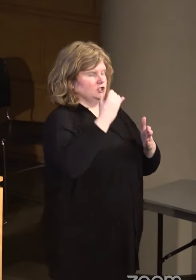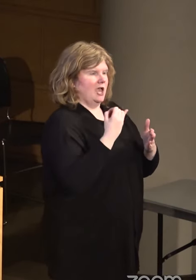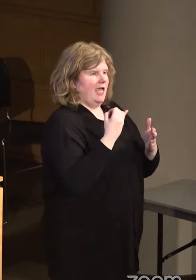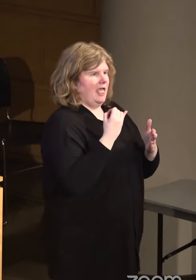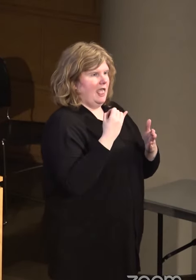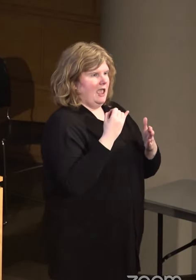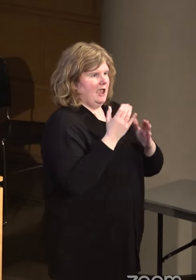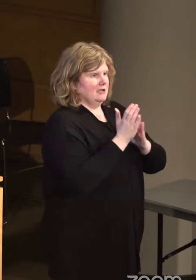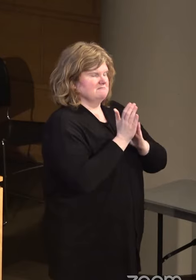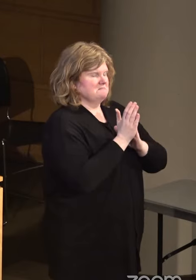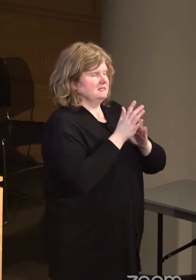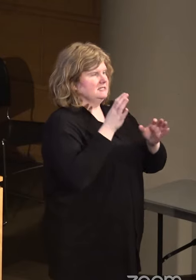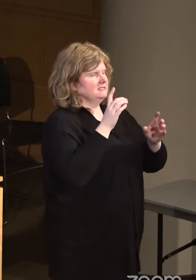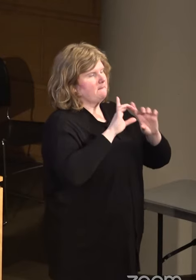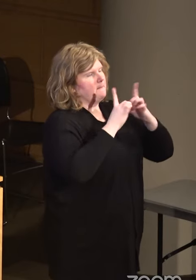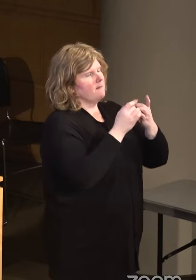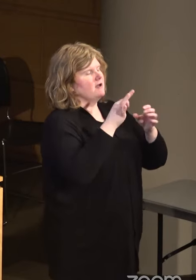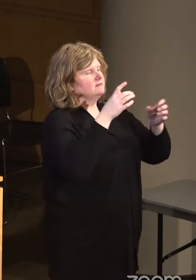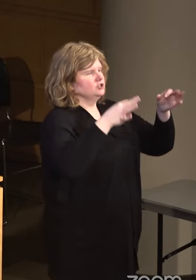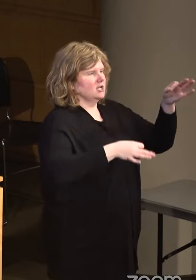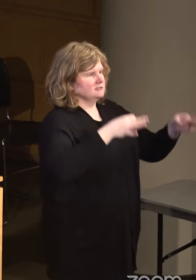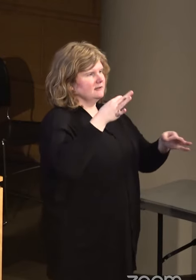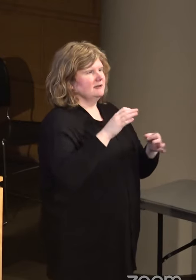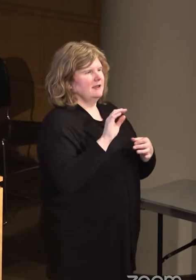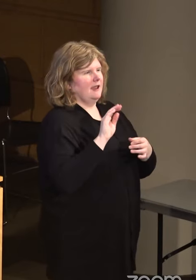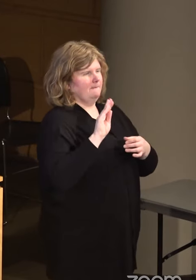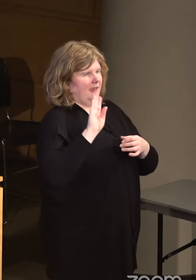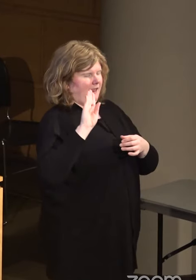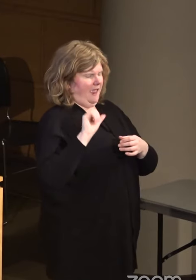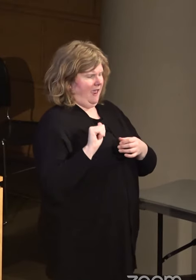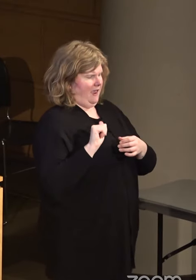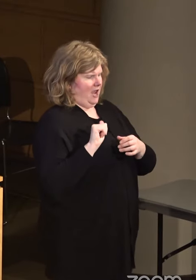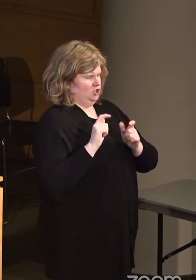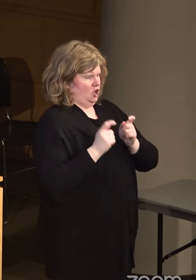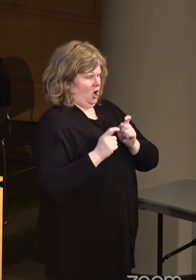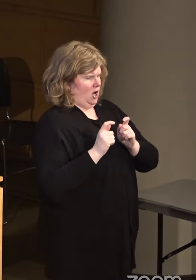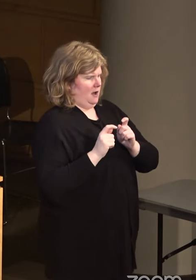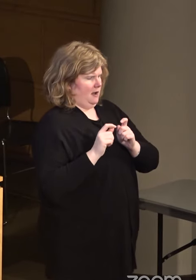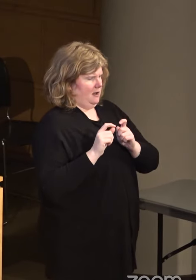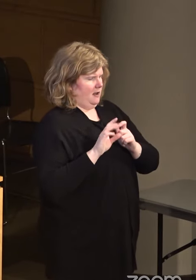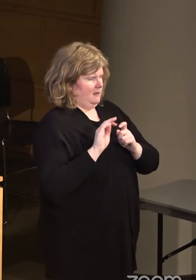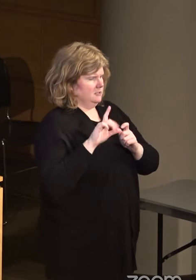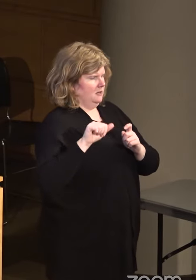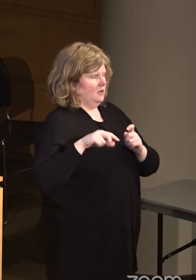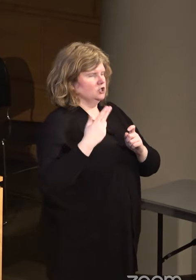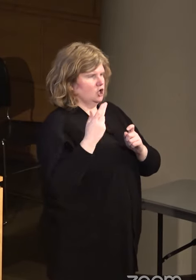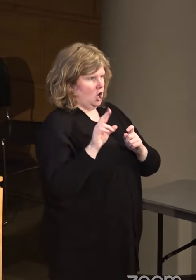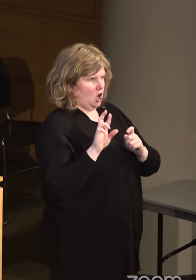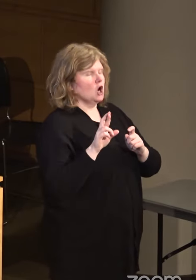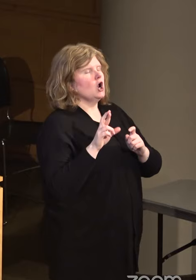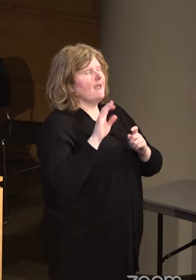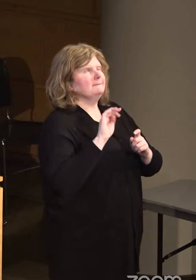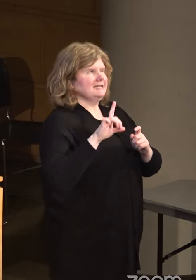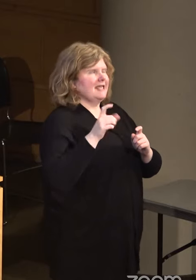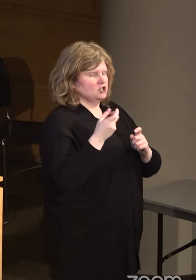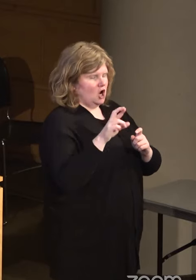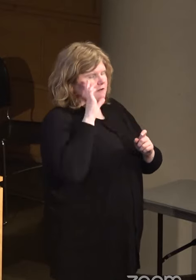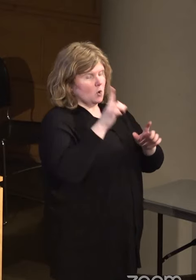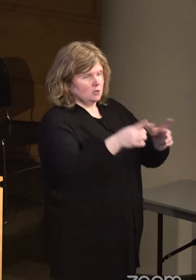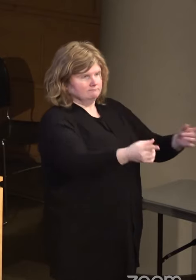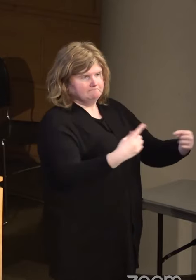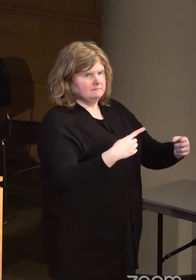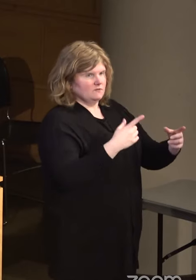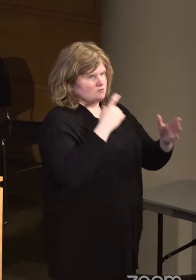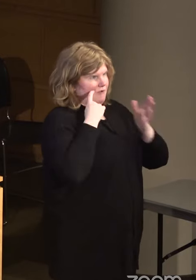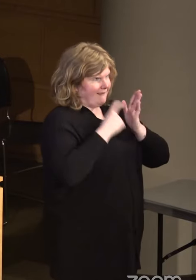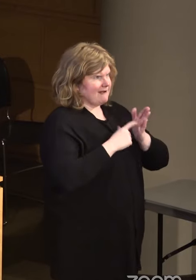for Department of Justice and MDHR for their presence here and coming, right, upon what had